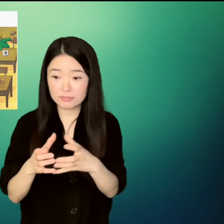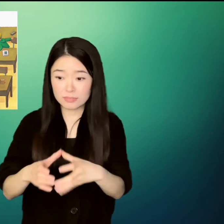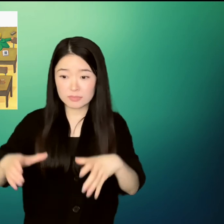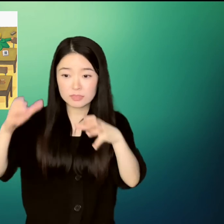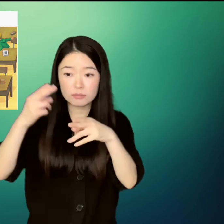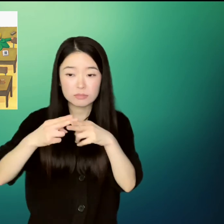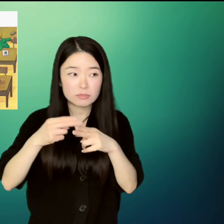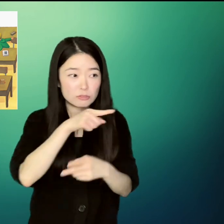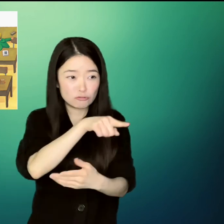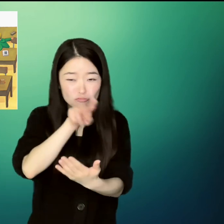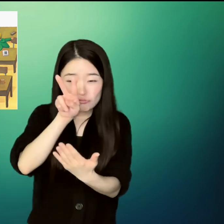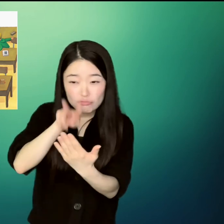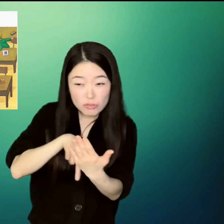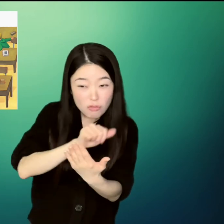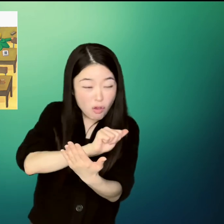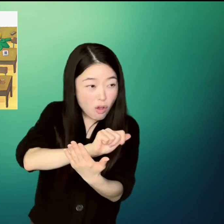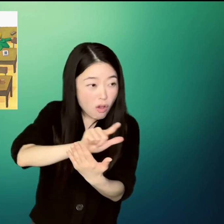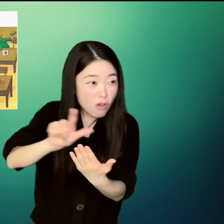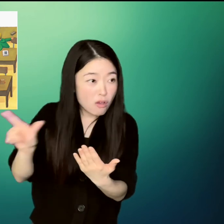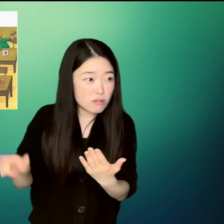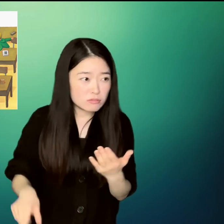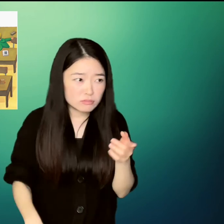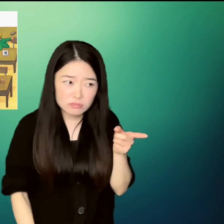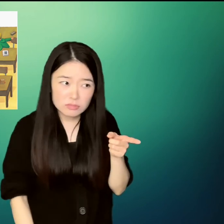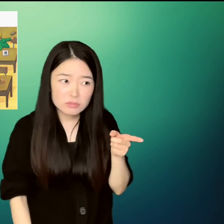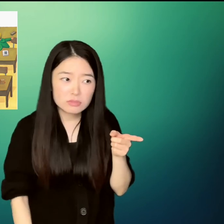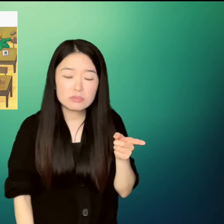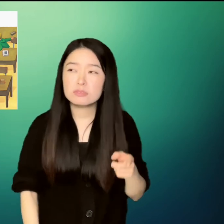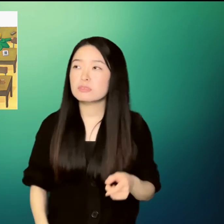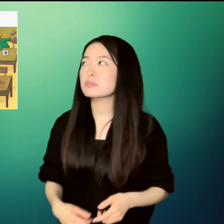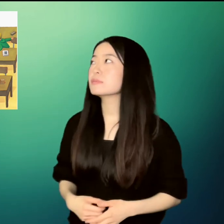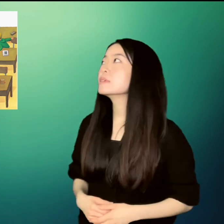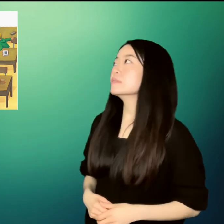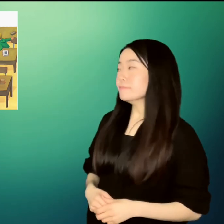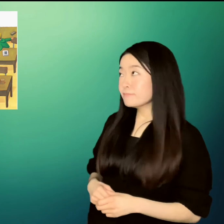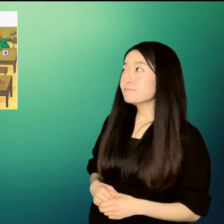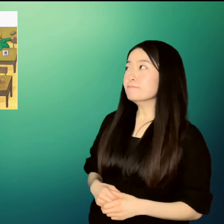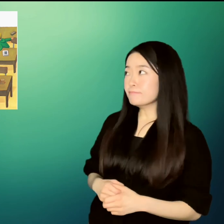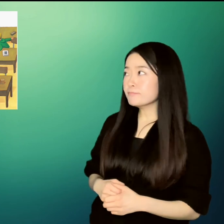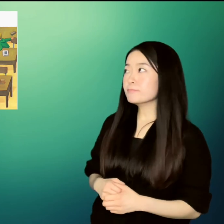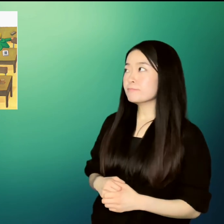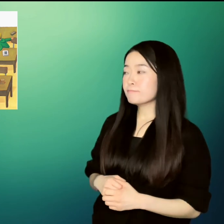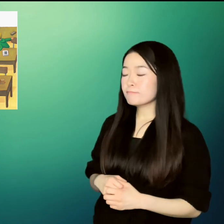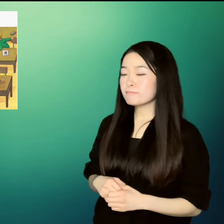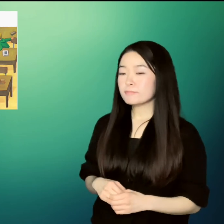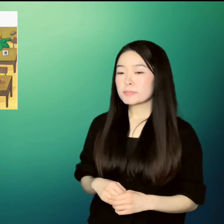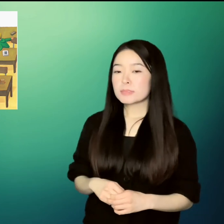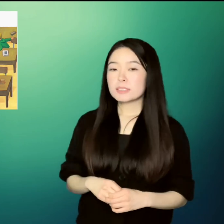Did you get a chance to read all the names? Un He nodded. She took a breath.